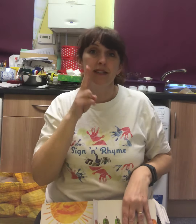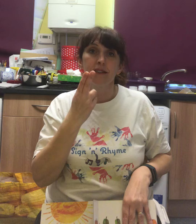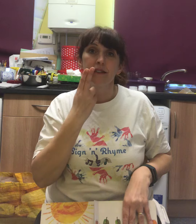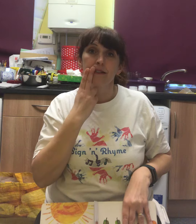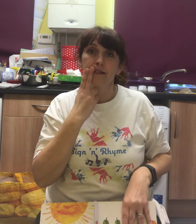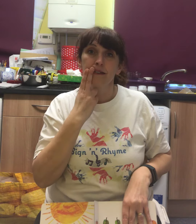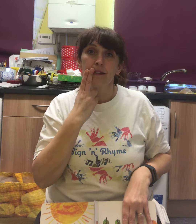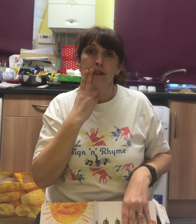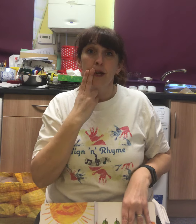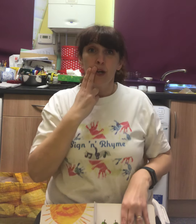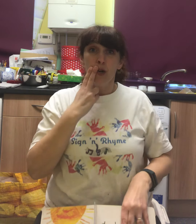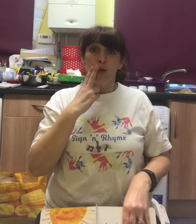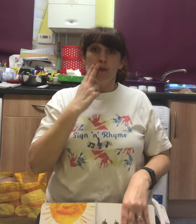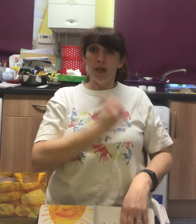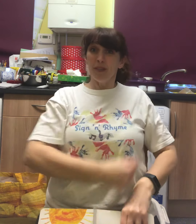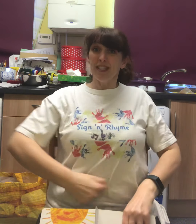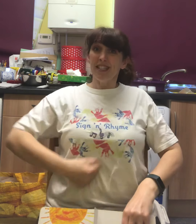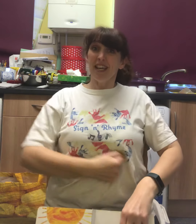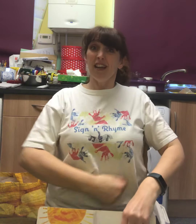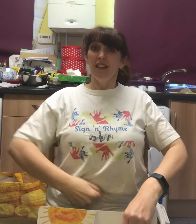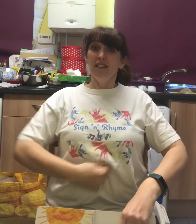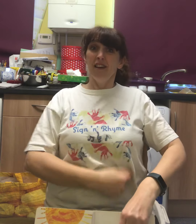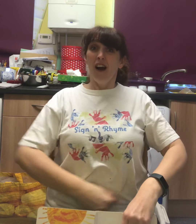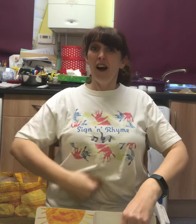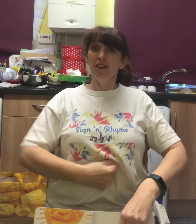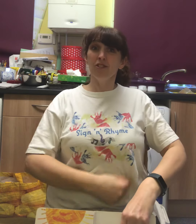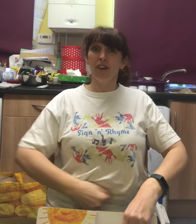But he was still hungry.